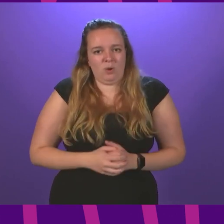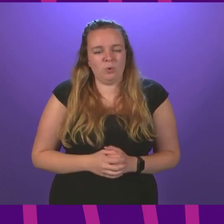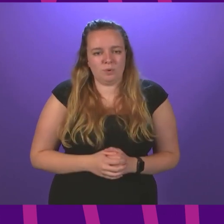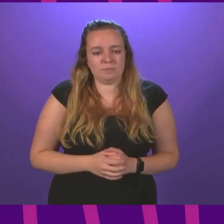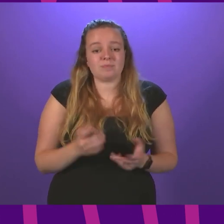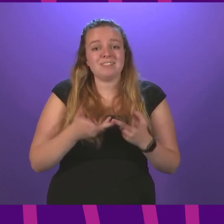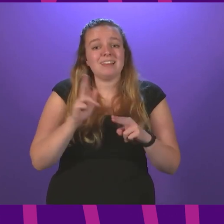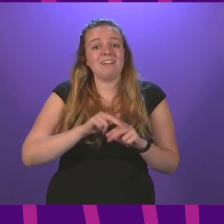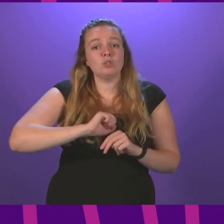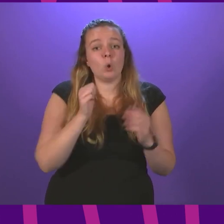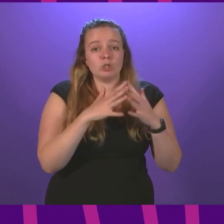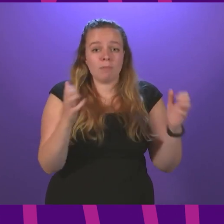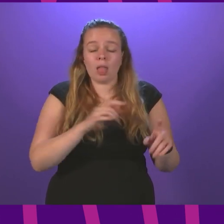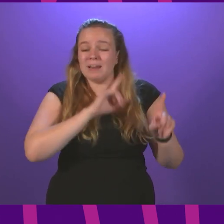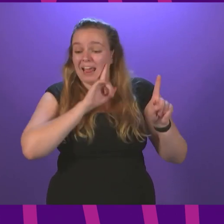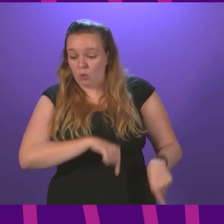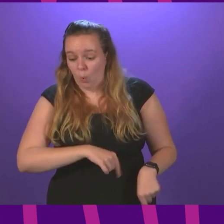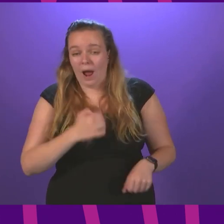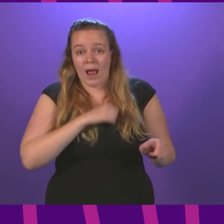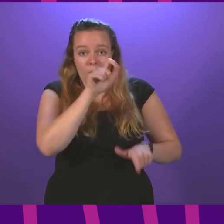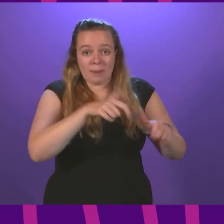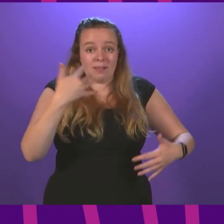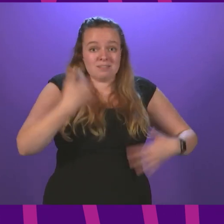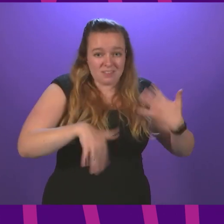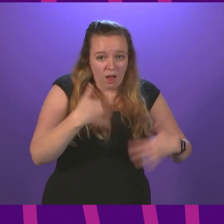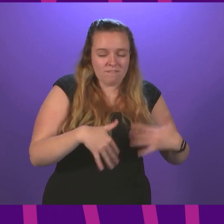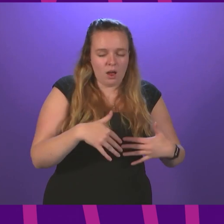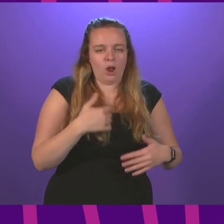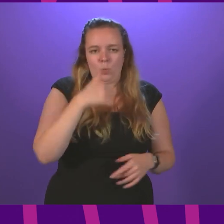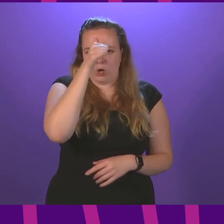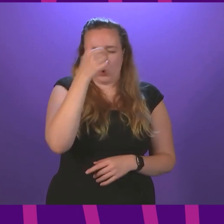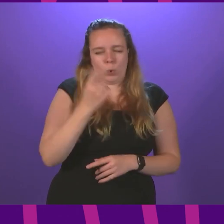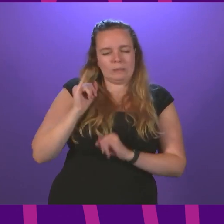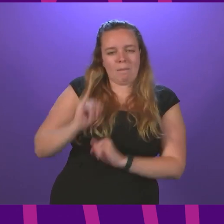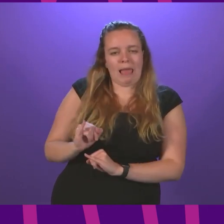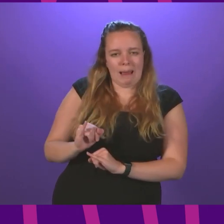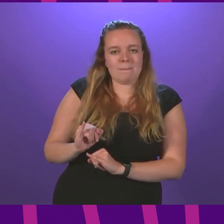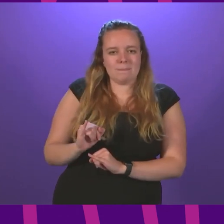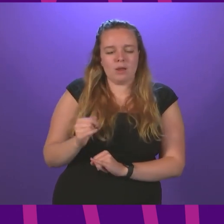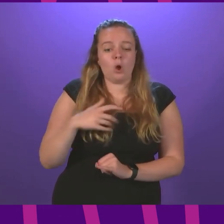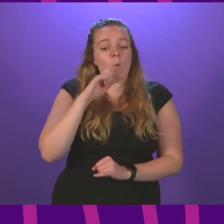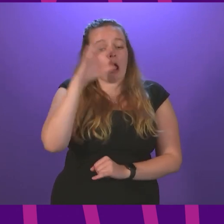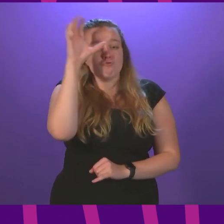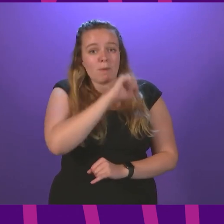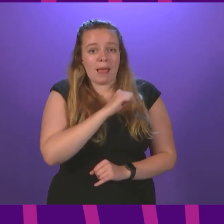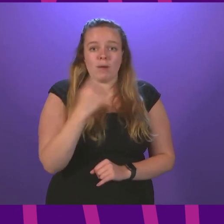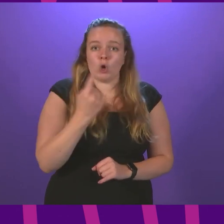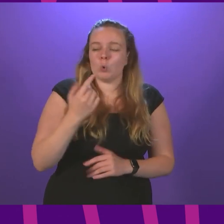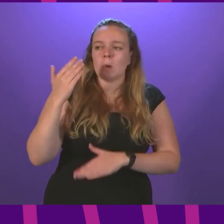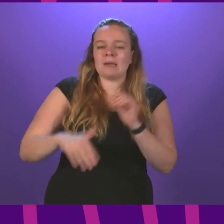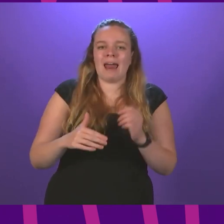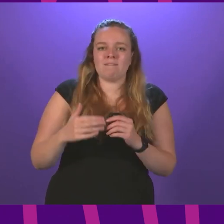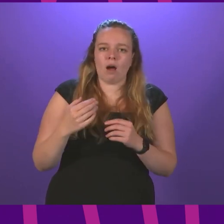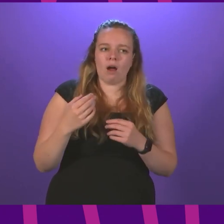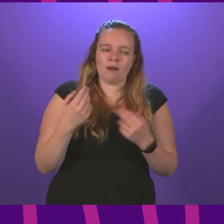If the Scottish Parliament is ignored and our people suffer, we will know who to blame. We will remember who didn't speak up,